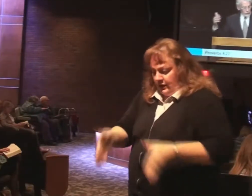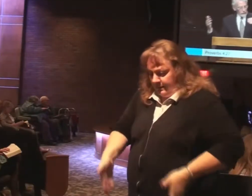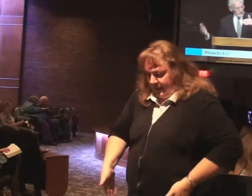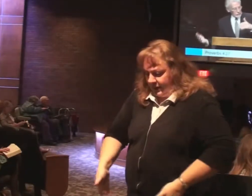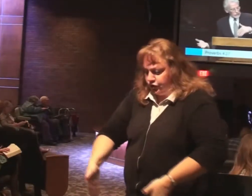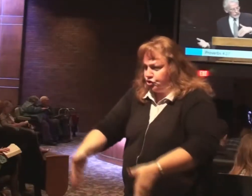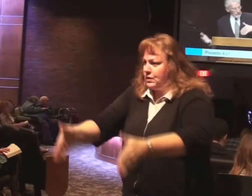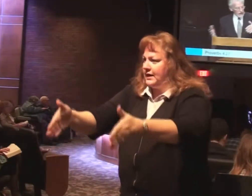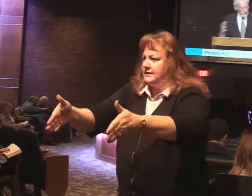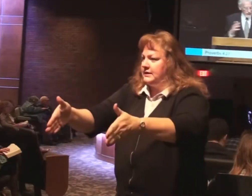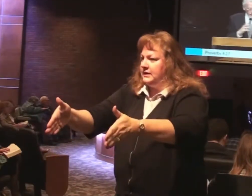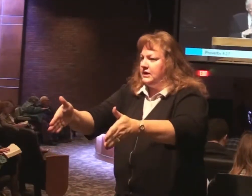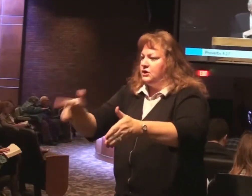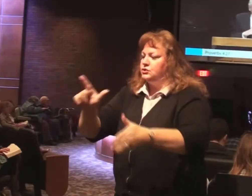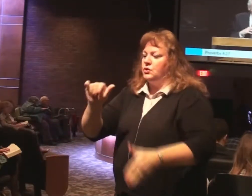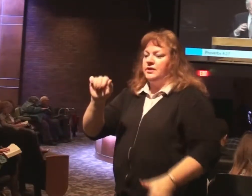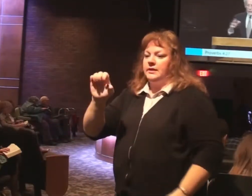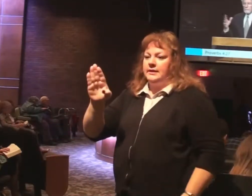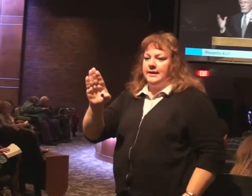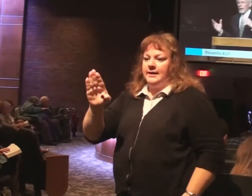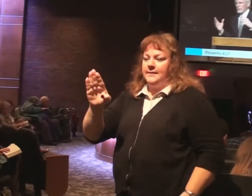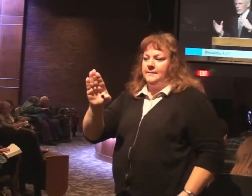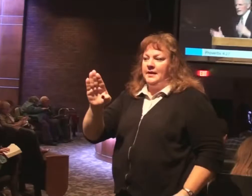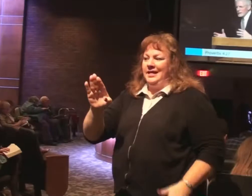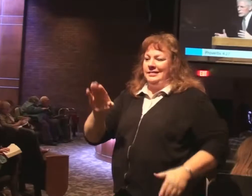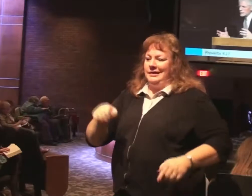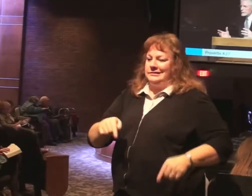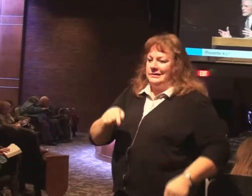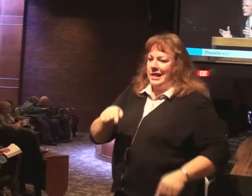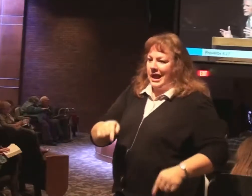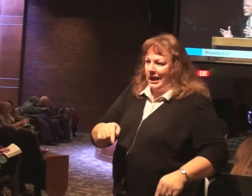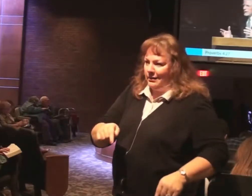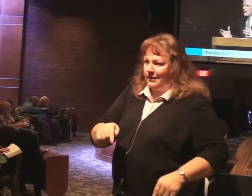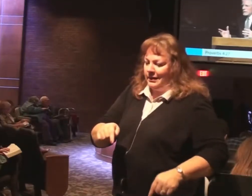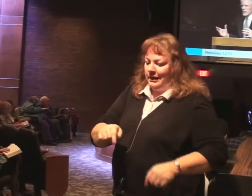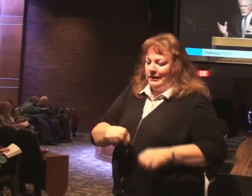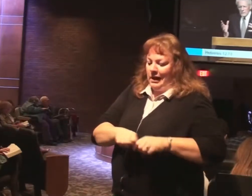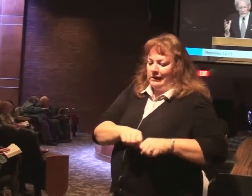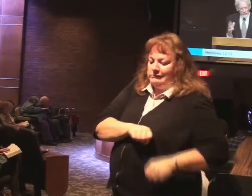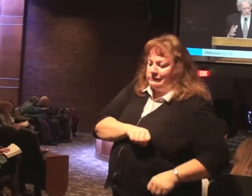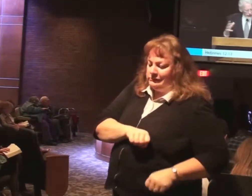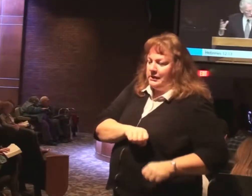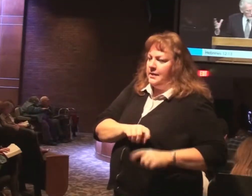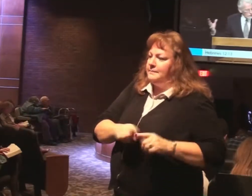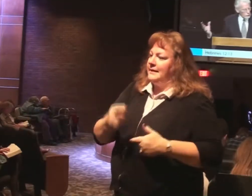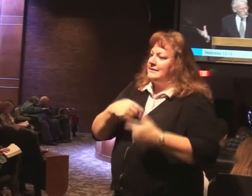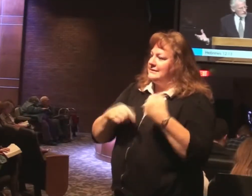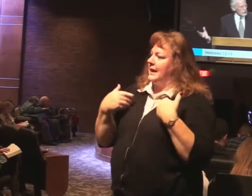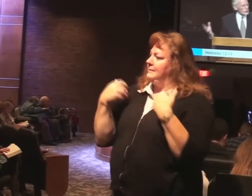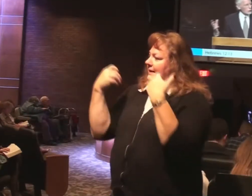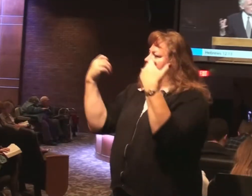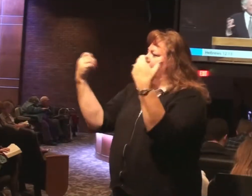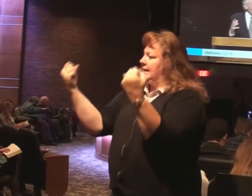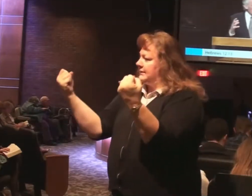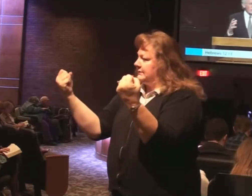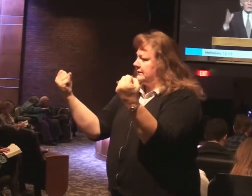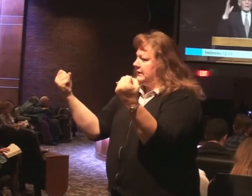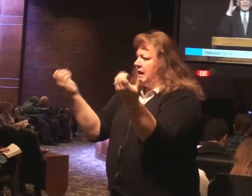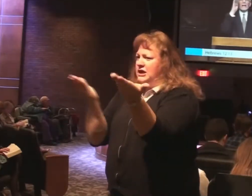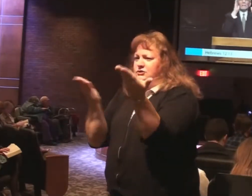So the limb which is lame may not be put out of joint. But rather healed. For ourselves. And as we minister to one another. We want to help